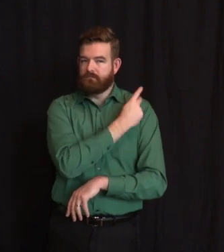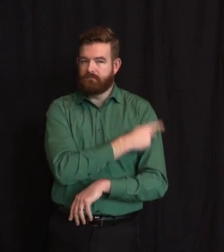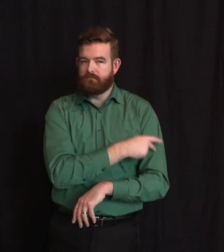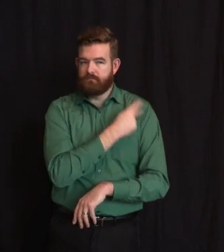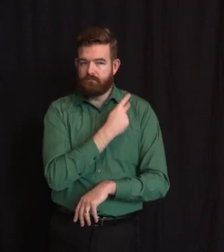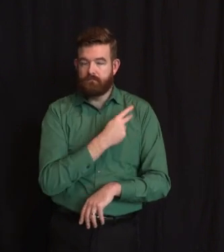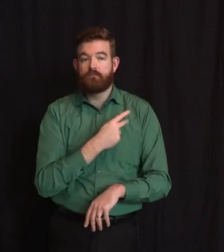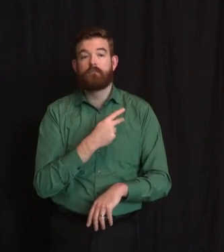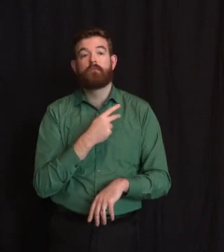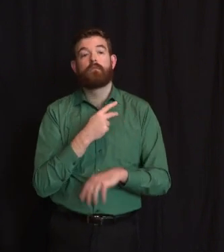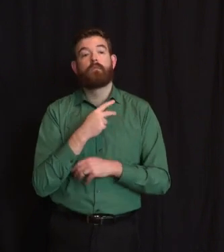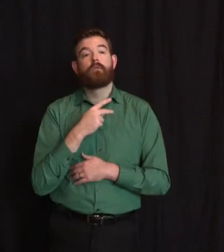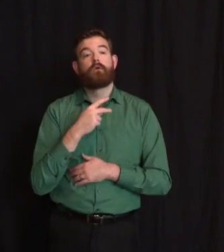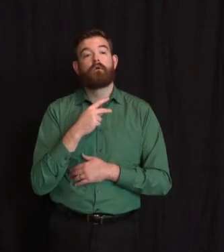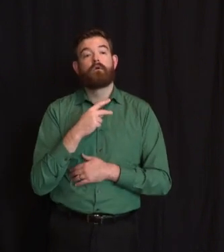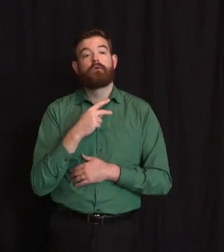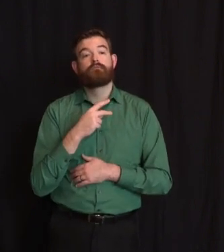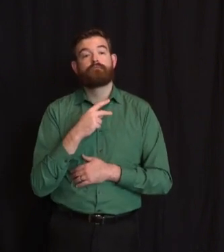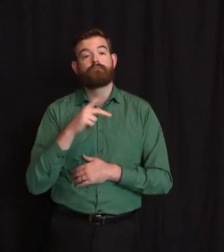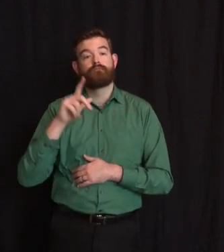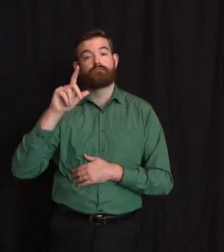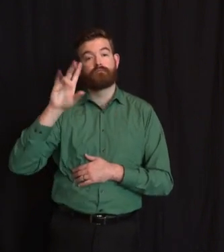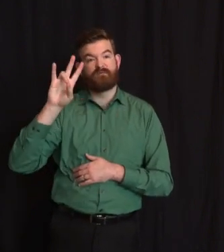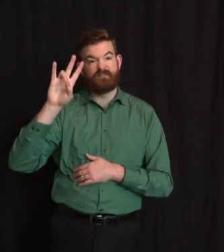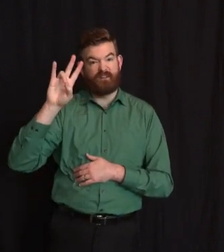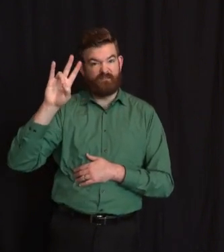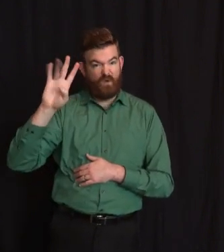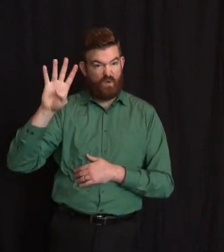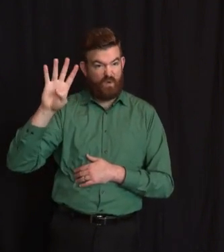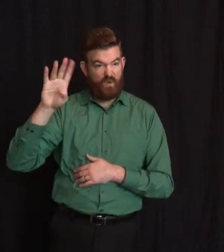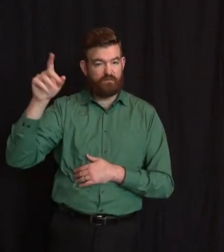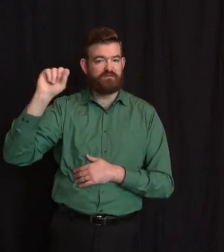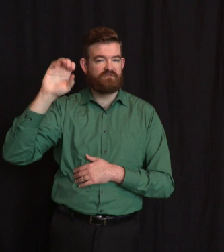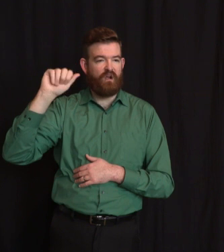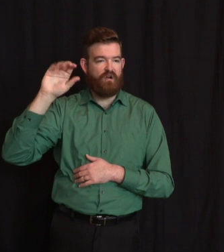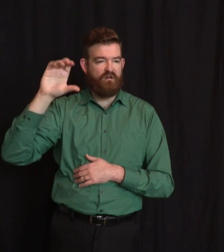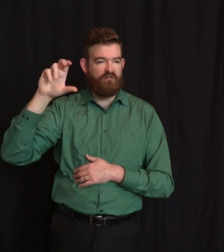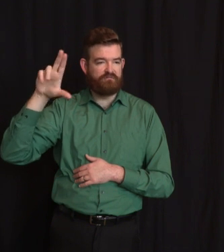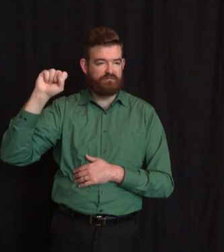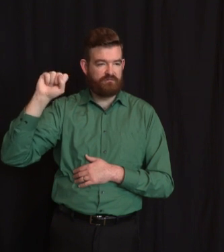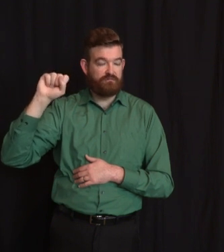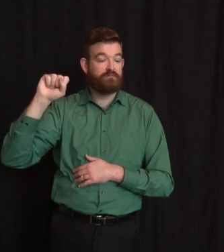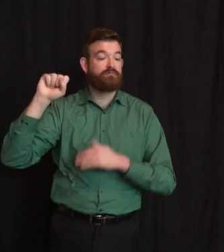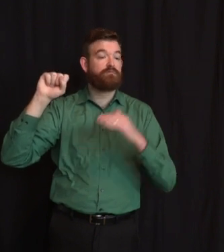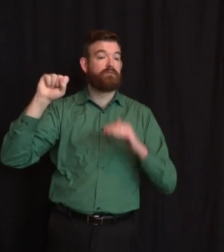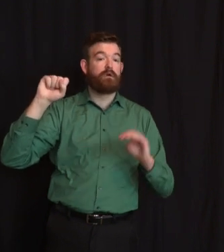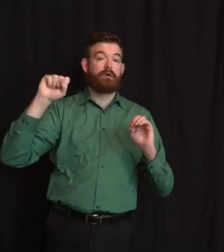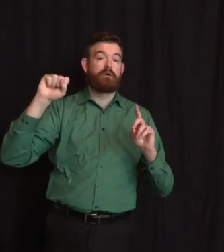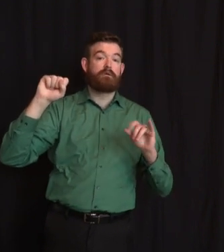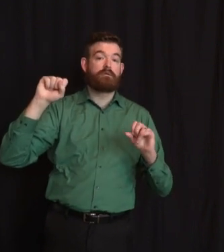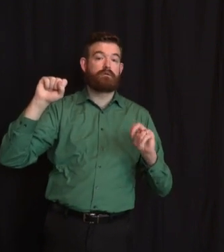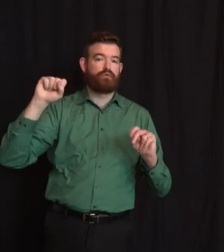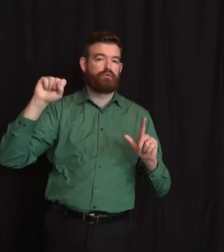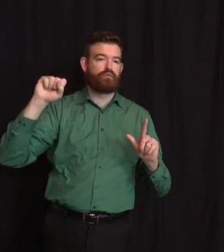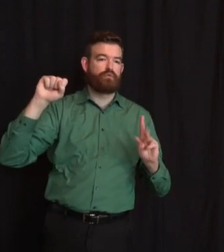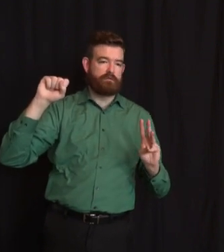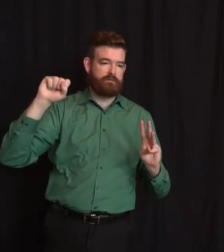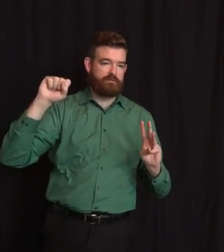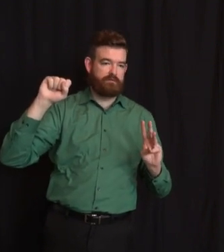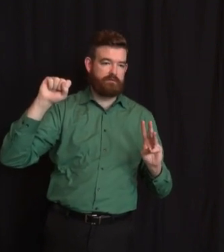individuals are being served at the Marriott in Secaucus. So all in, 168 individuals have been served